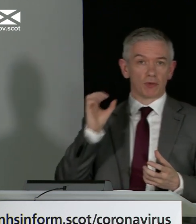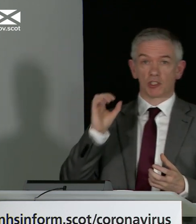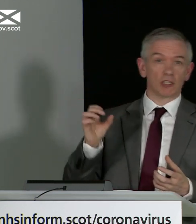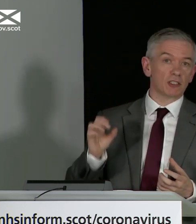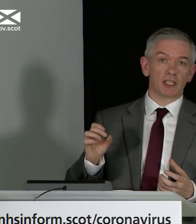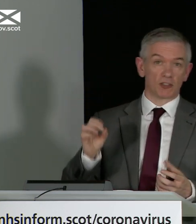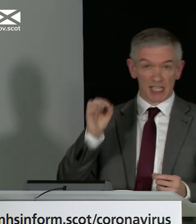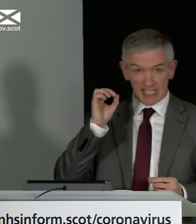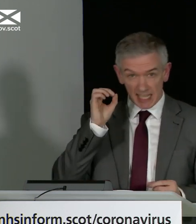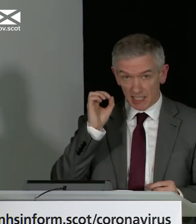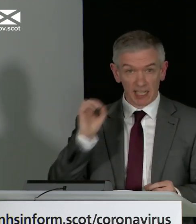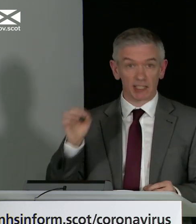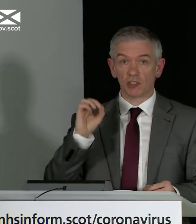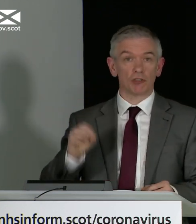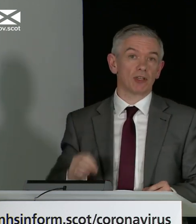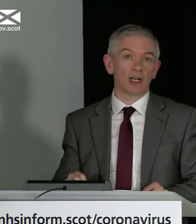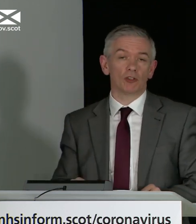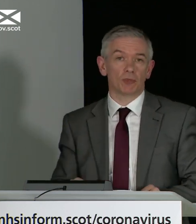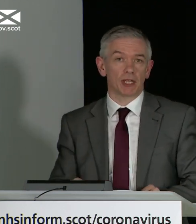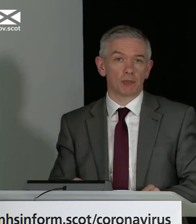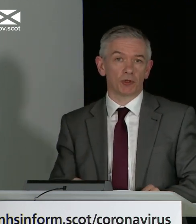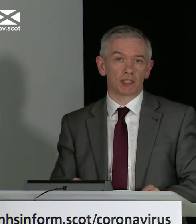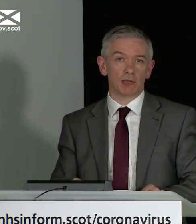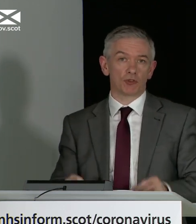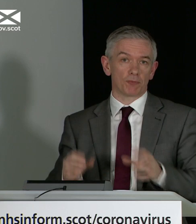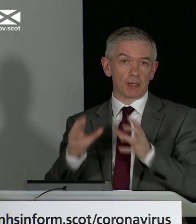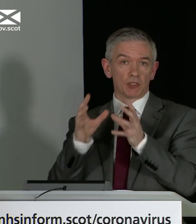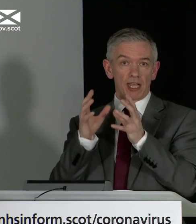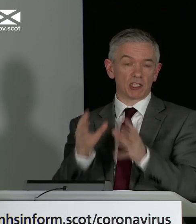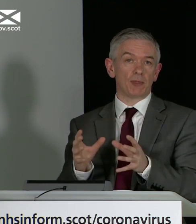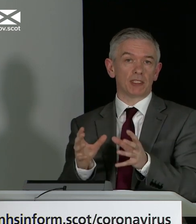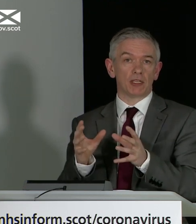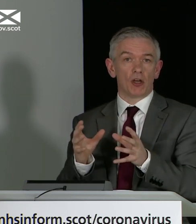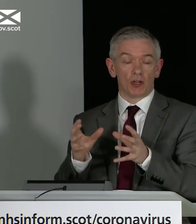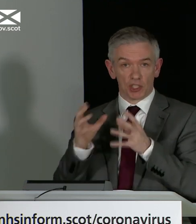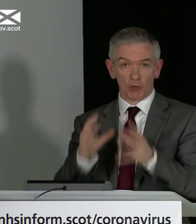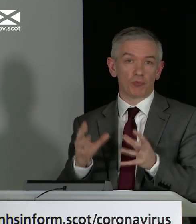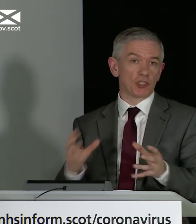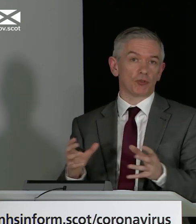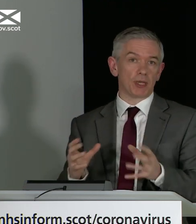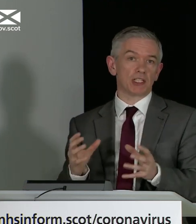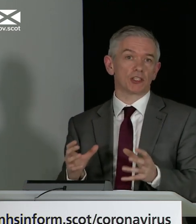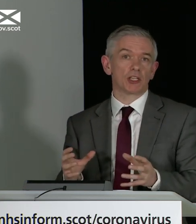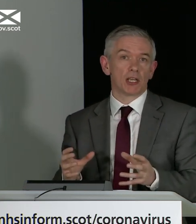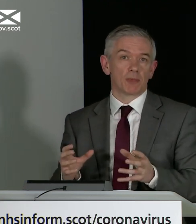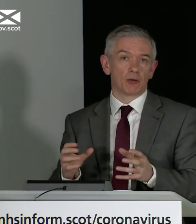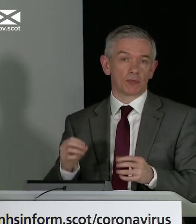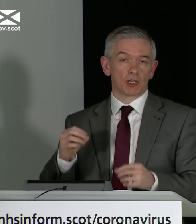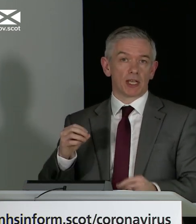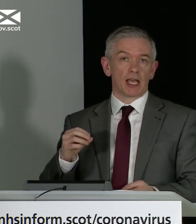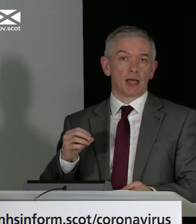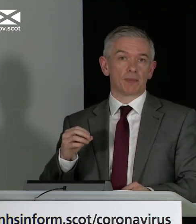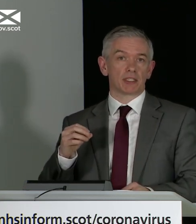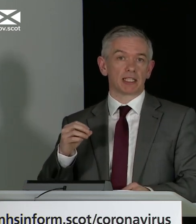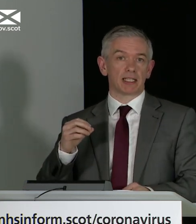little bit of uncertainty as to the exact nature of that R number at any point in time. So being able to estimate it on a sub-regional basis becomes